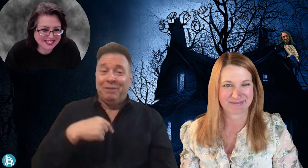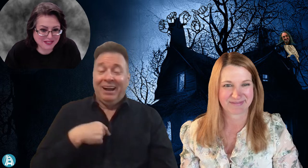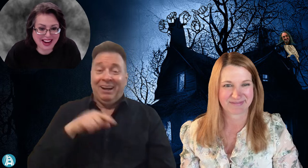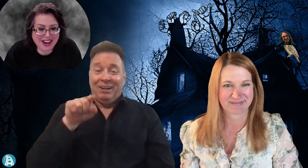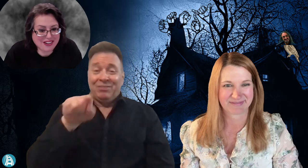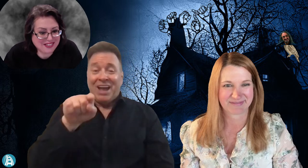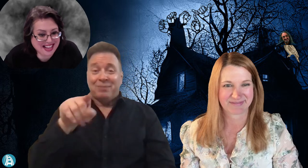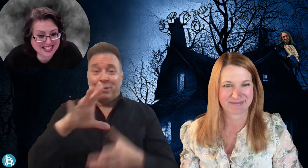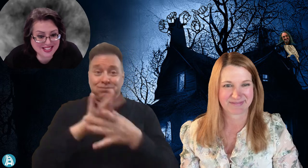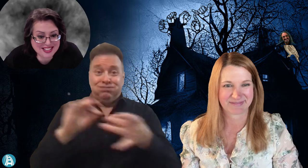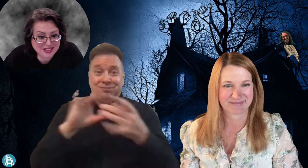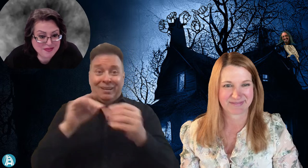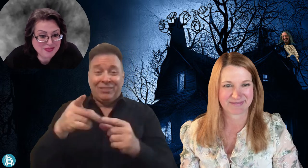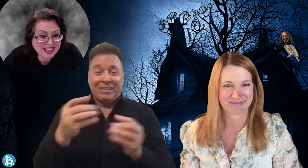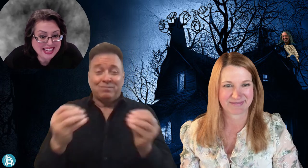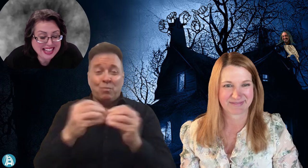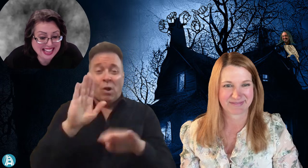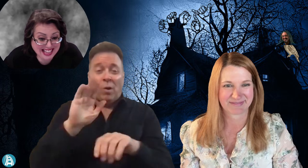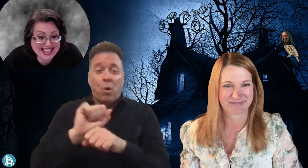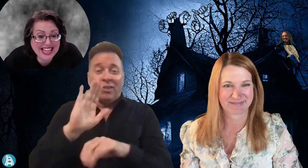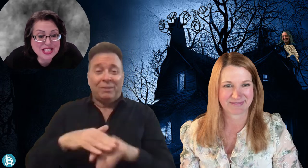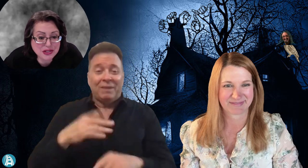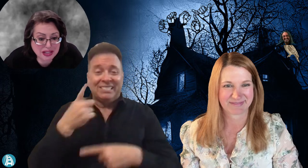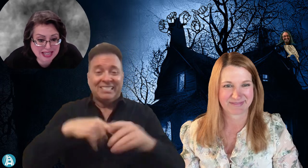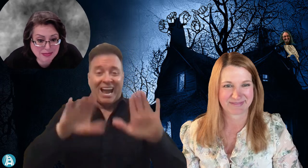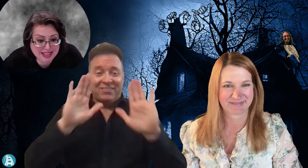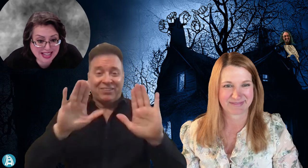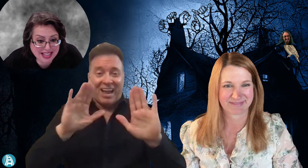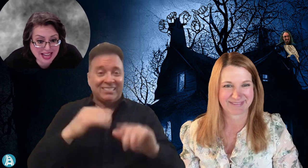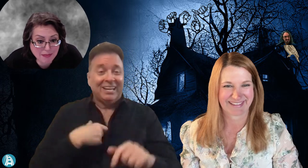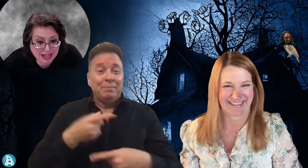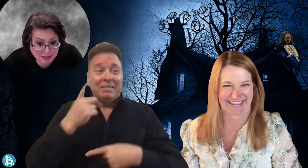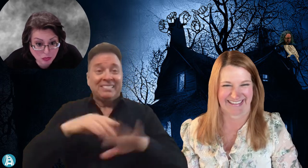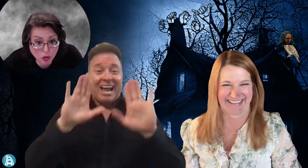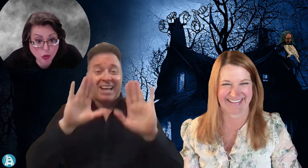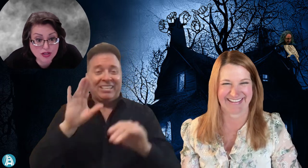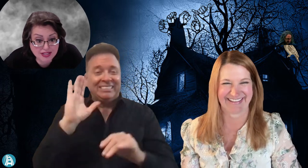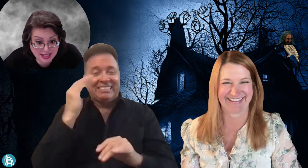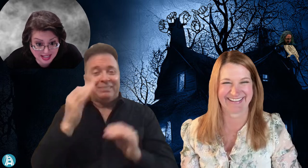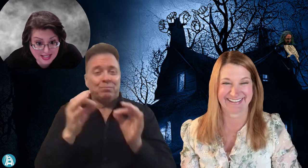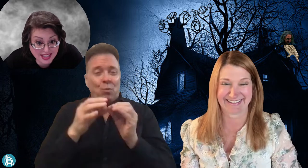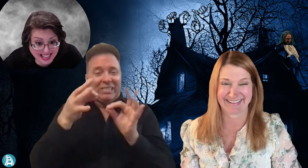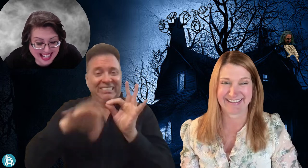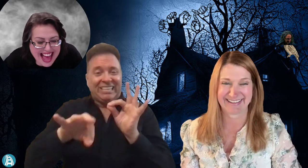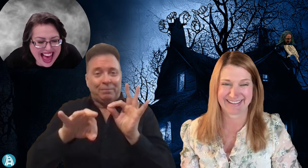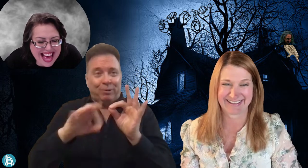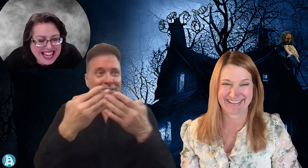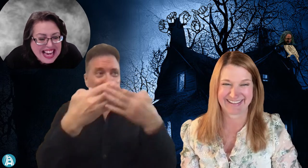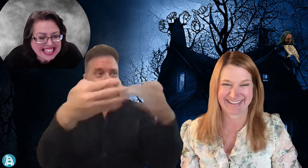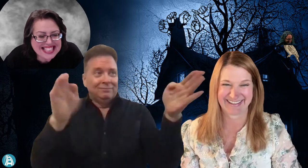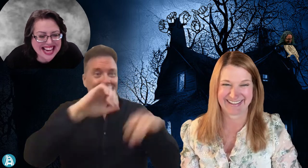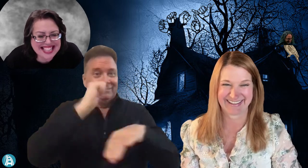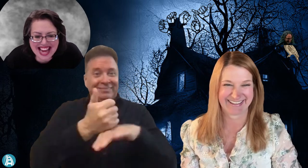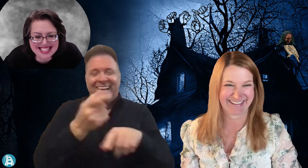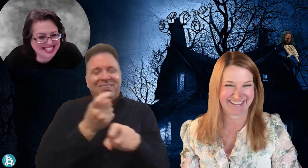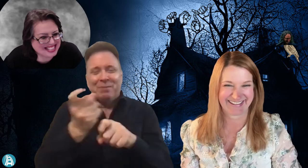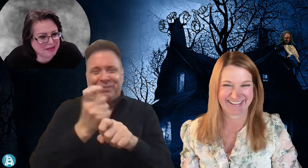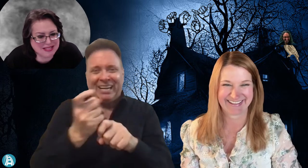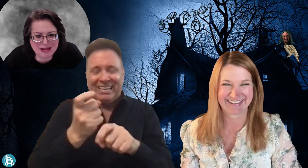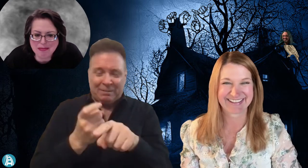Wow, that is awesome. And that story makes me think that that might have been more work than Scientastic, because Scientastic seems simple.